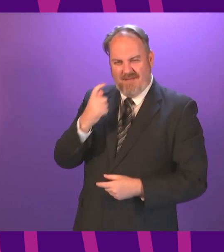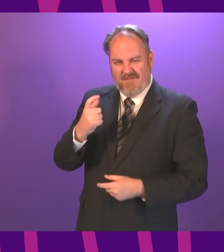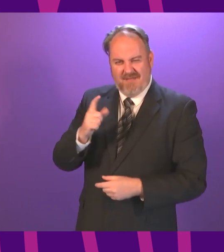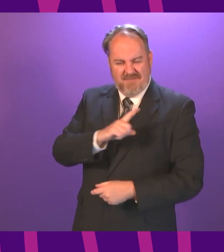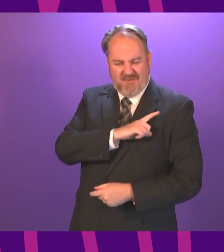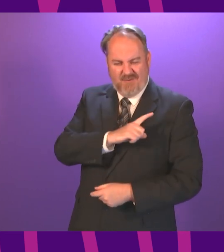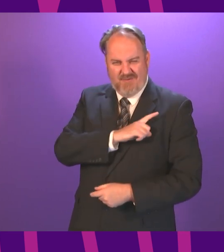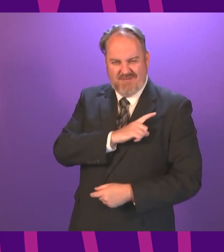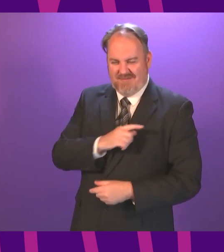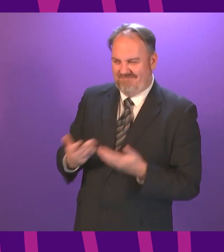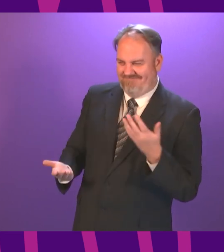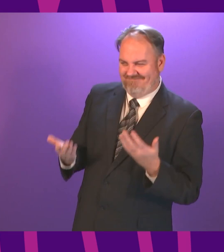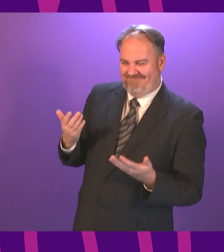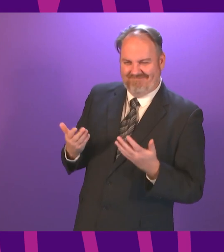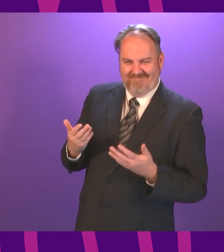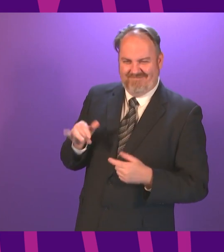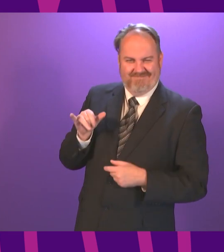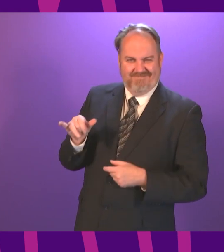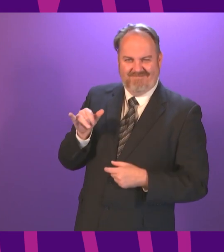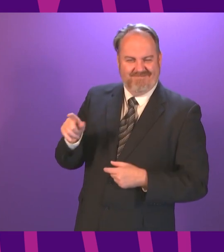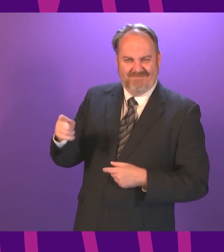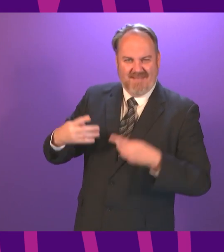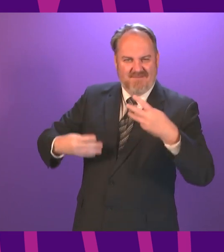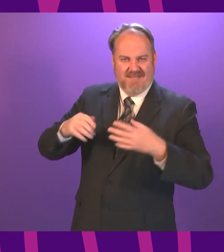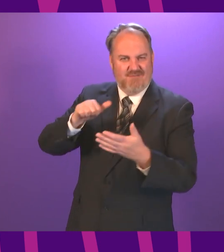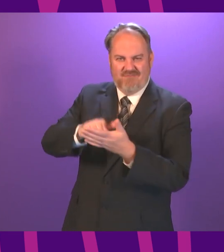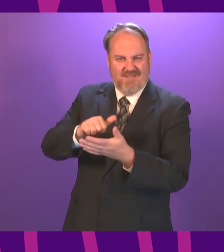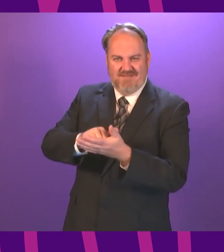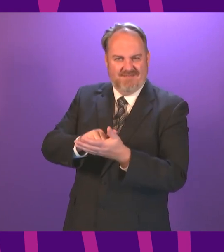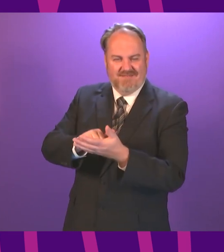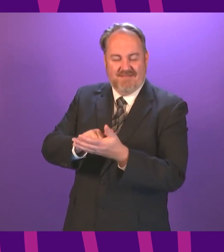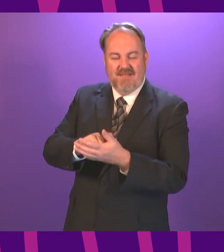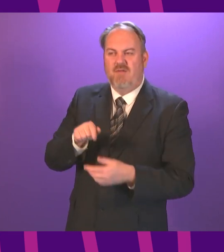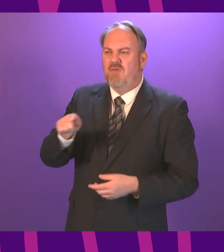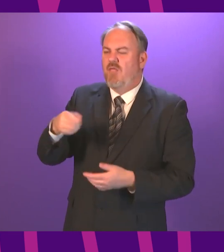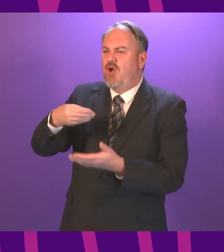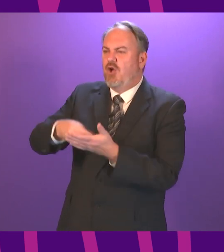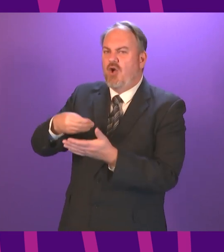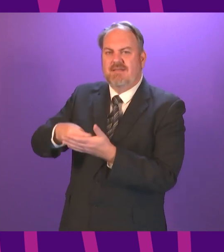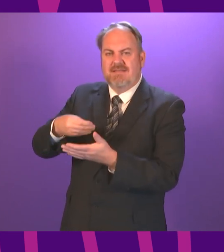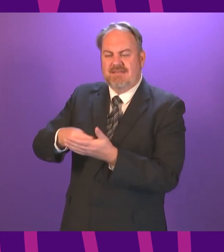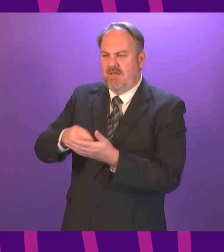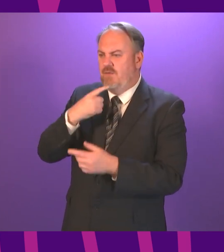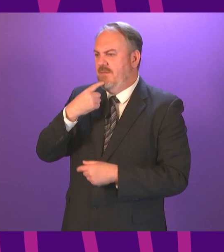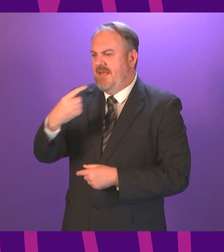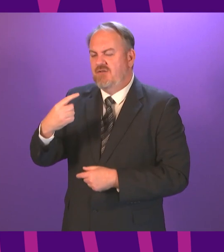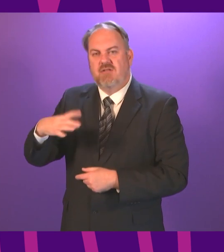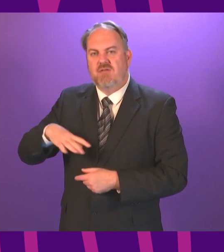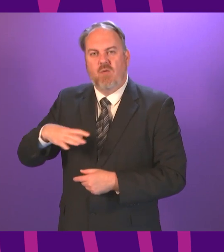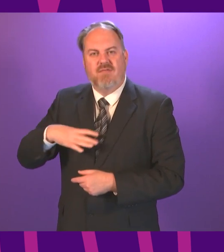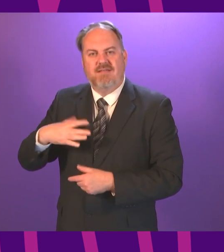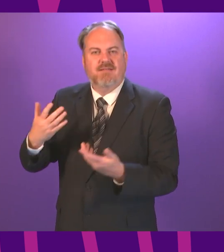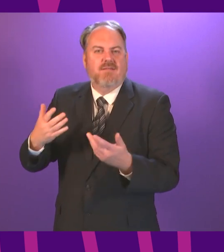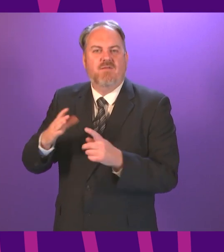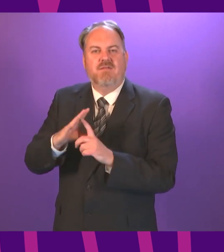the figures that she has cited include many reported costs which do not have an immediate cash impact on the college, such